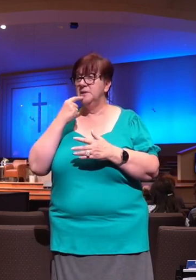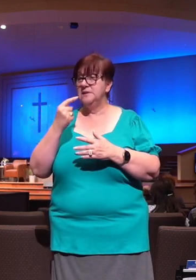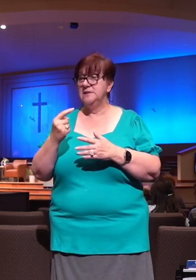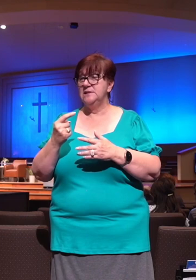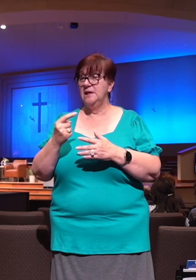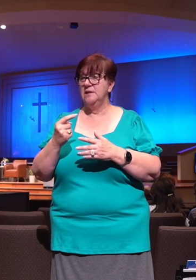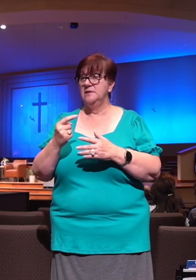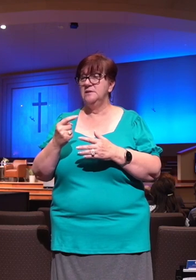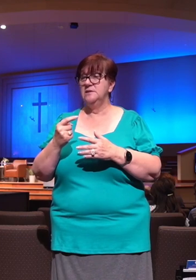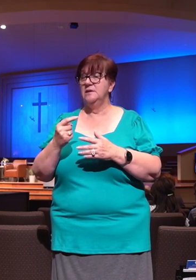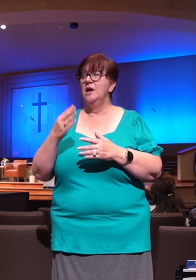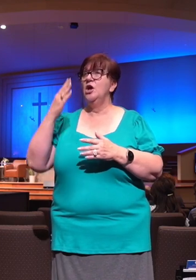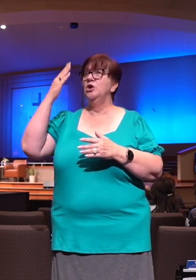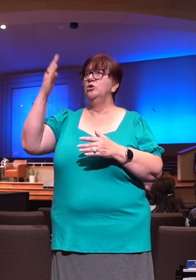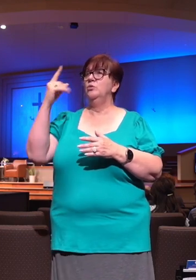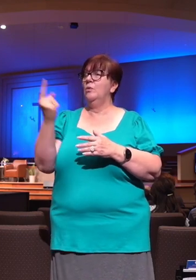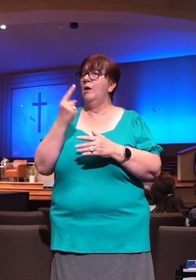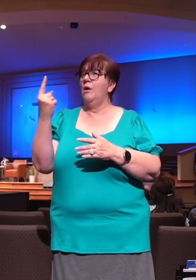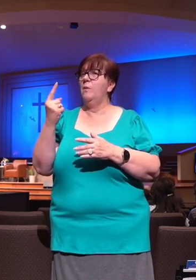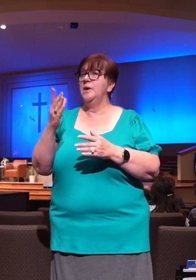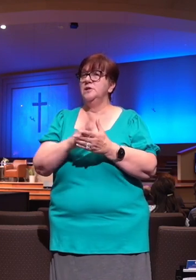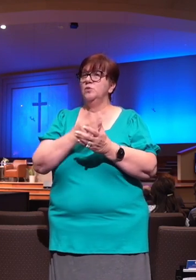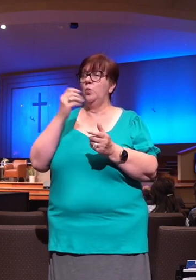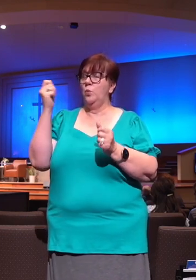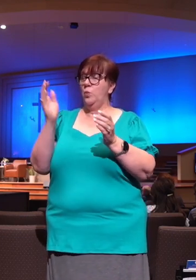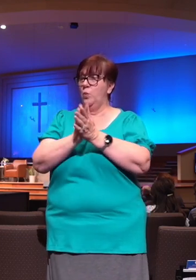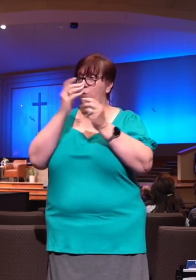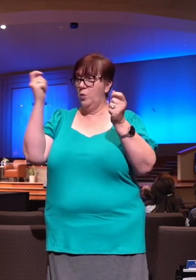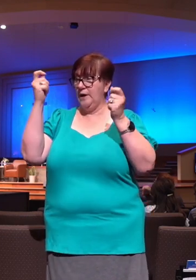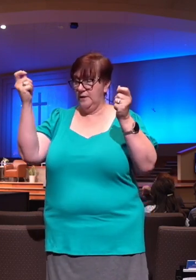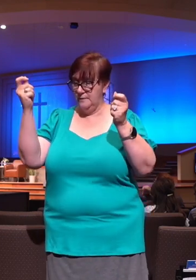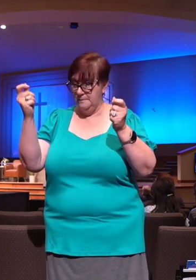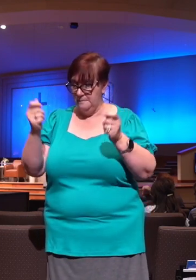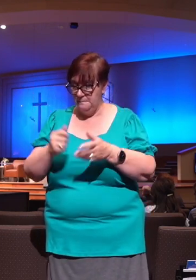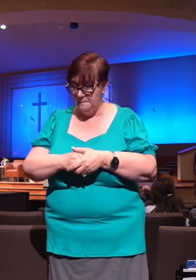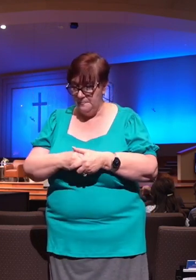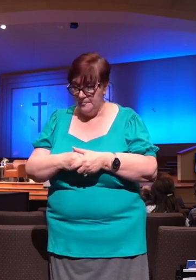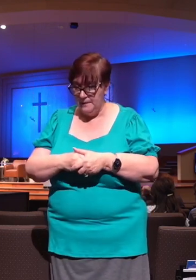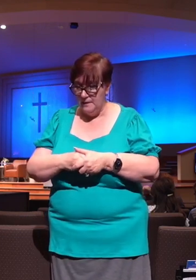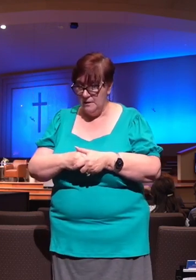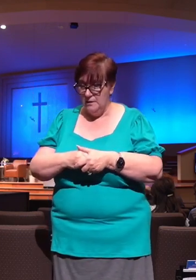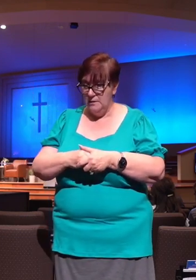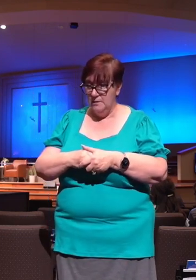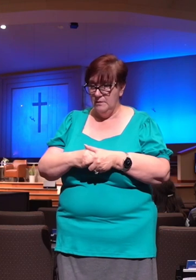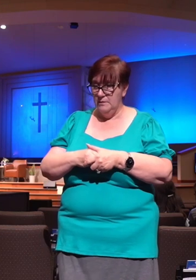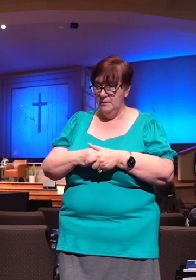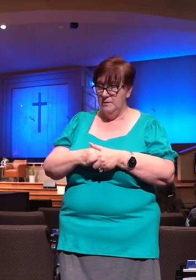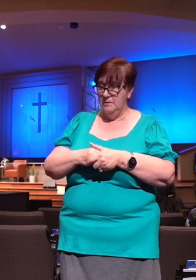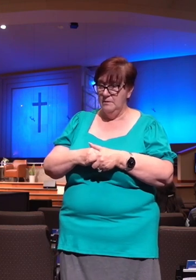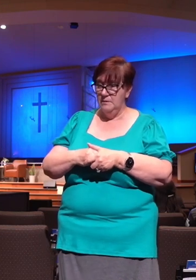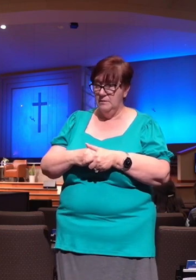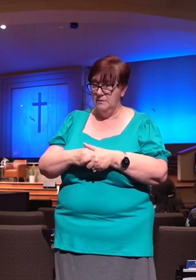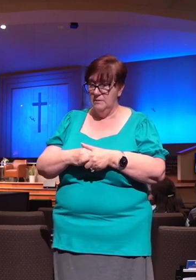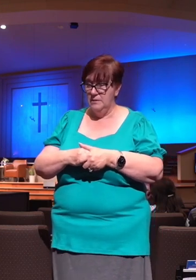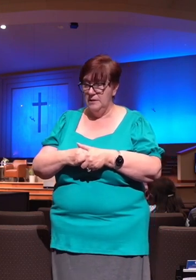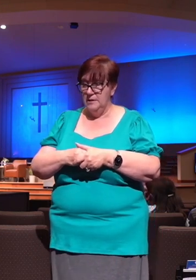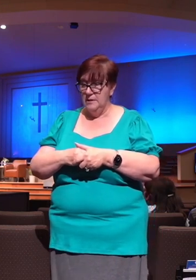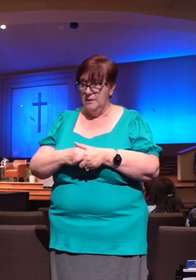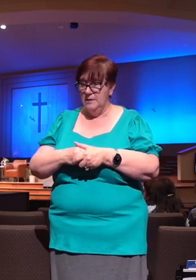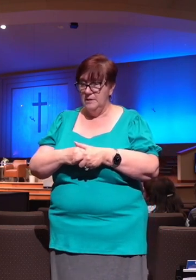Thou shalt condemn. This is the heritage of the servants of the Lord, and the righteousness of me is of me, saith the Lord. So let's